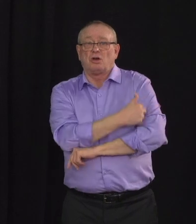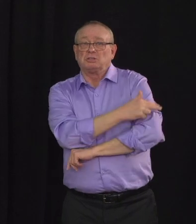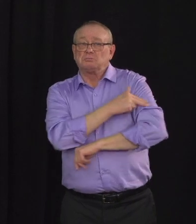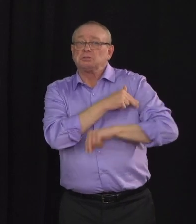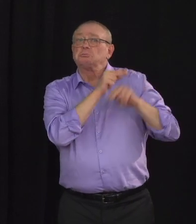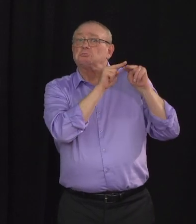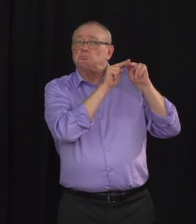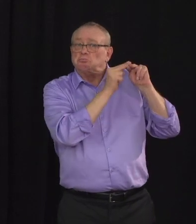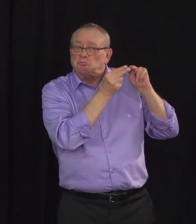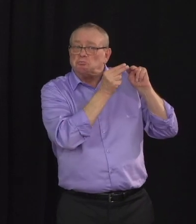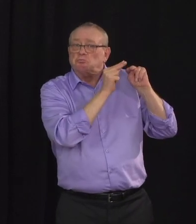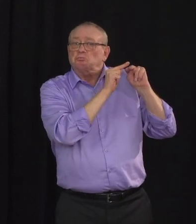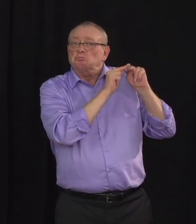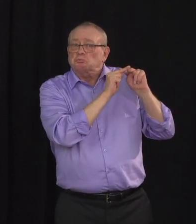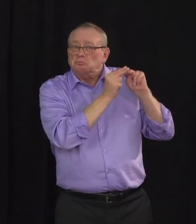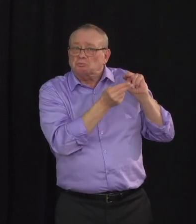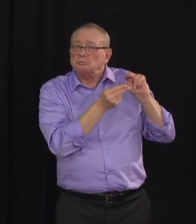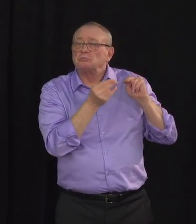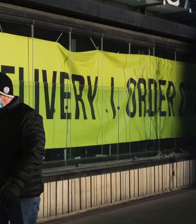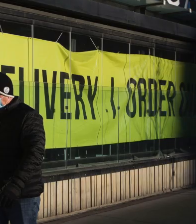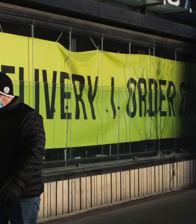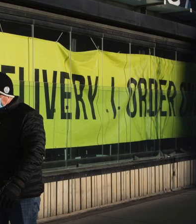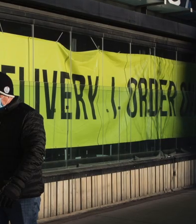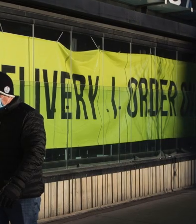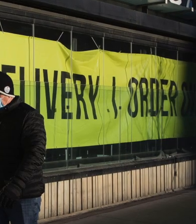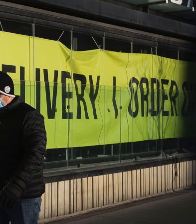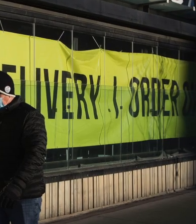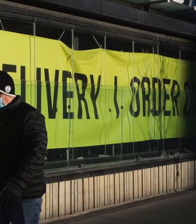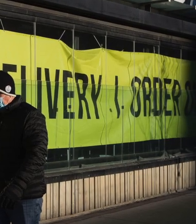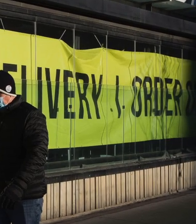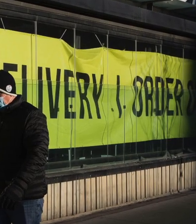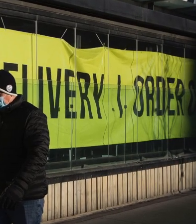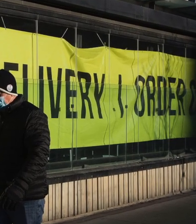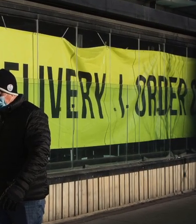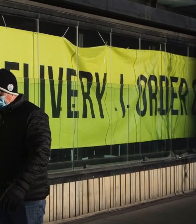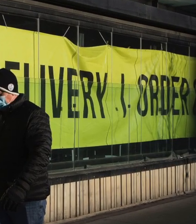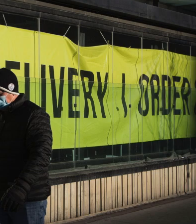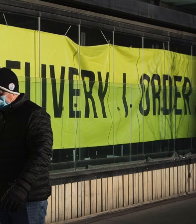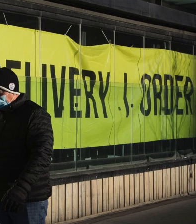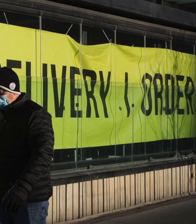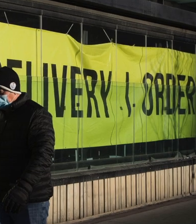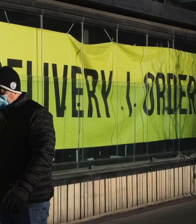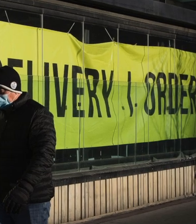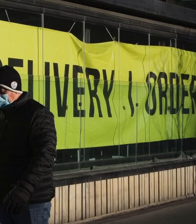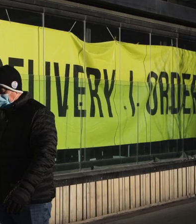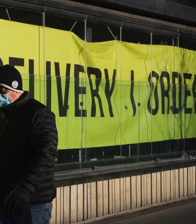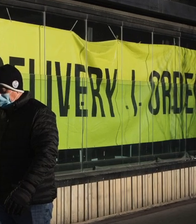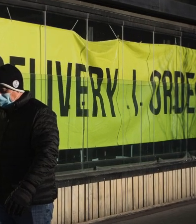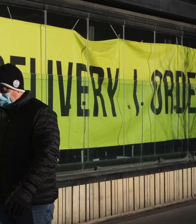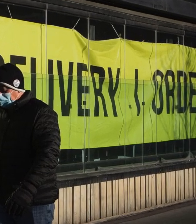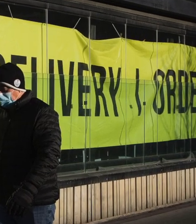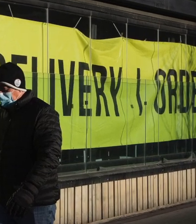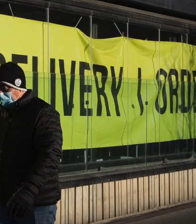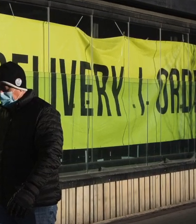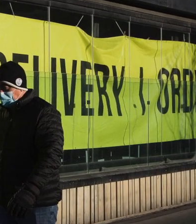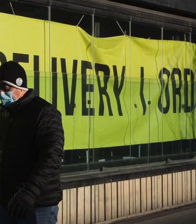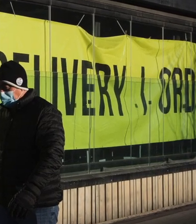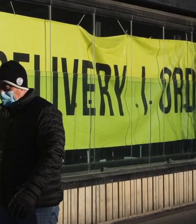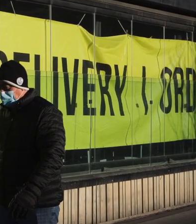This is good news. I know the current restrictions are very difficult for many Albertans, including business owners.